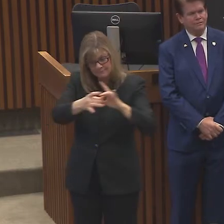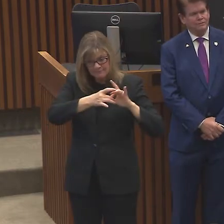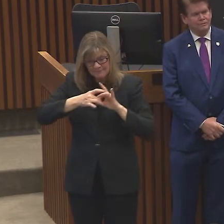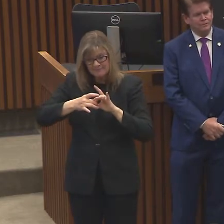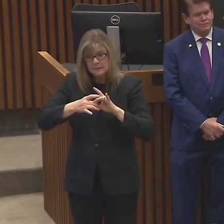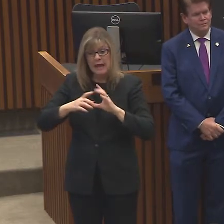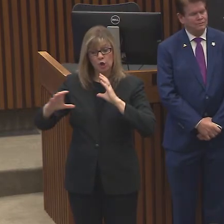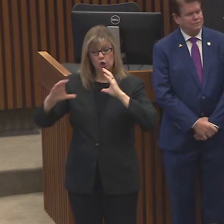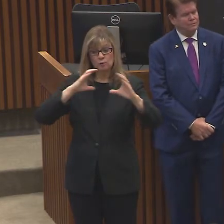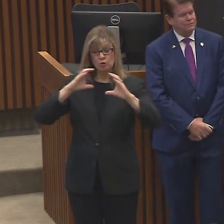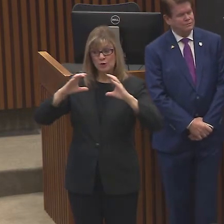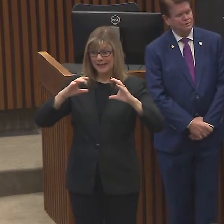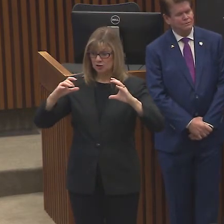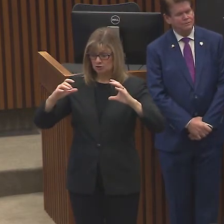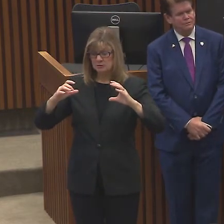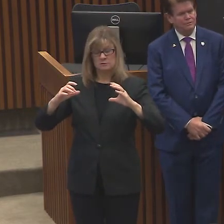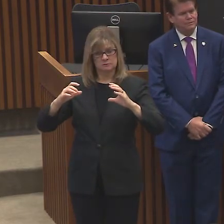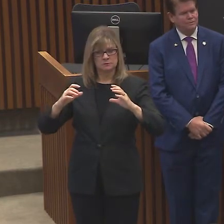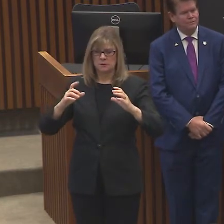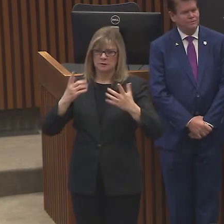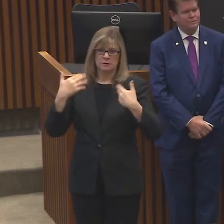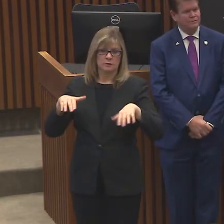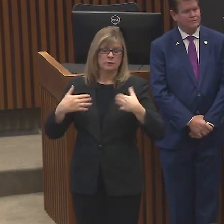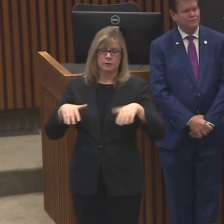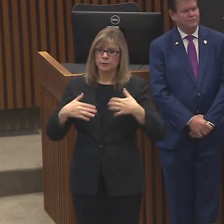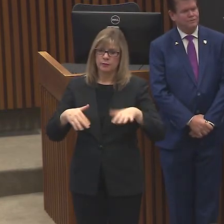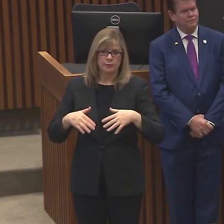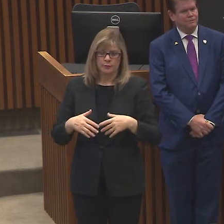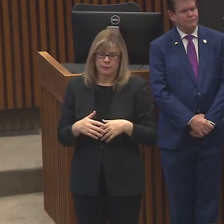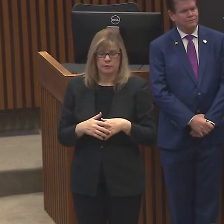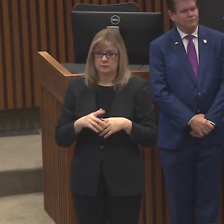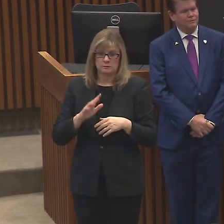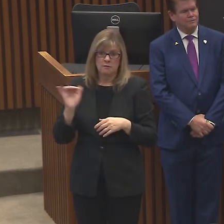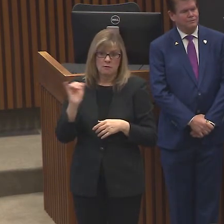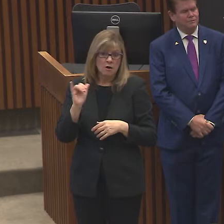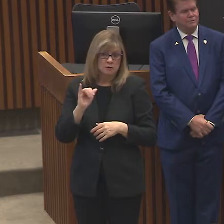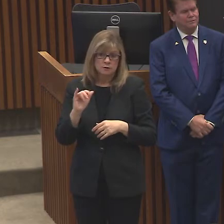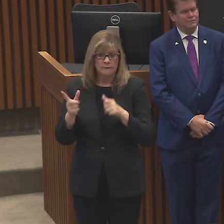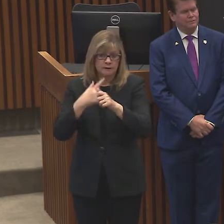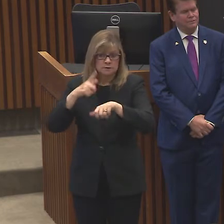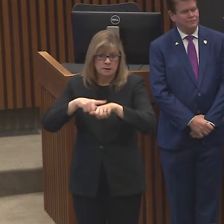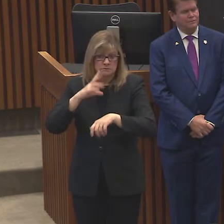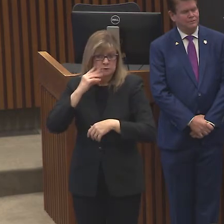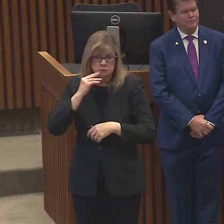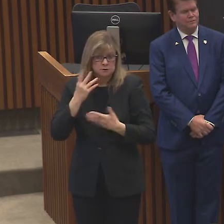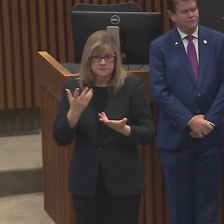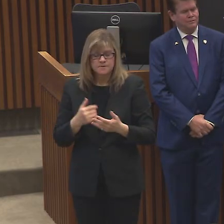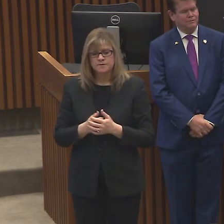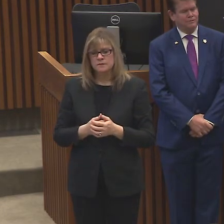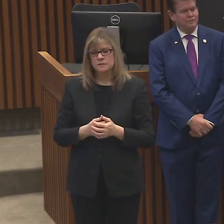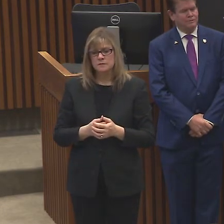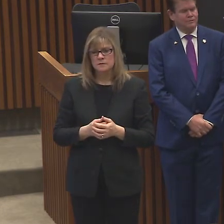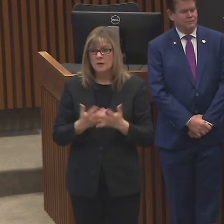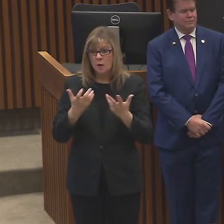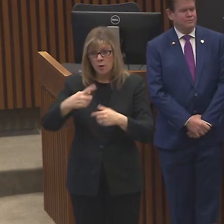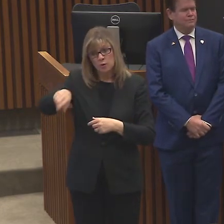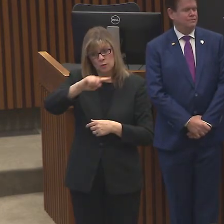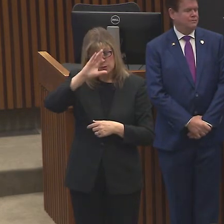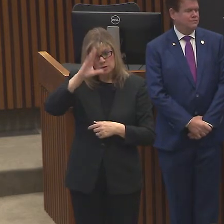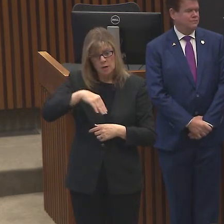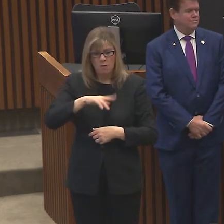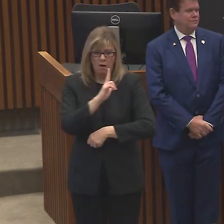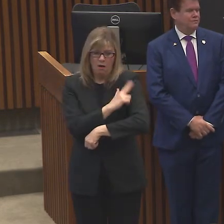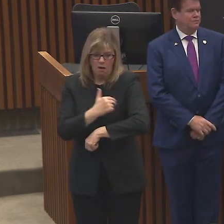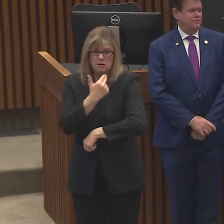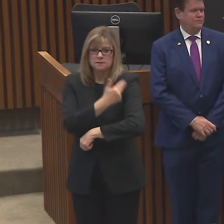truly unprecedented. I would want the public to know that all of the hospitals are working together to ensure